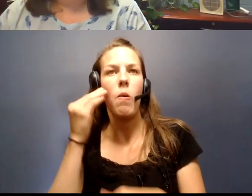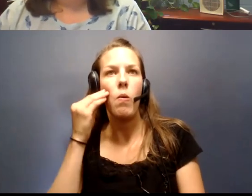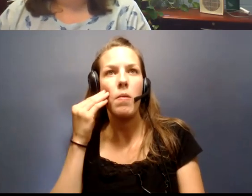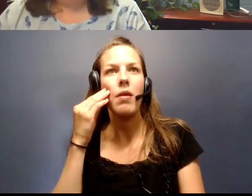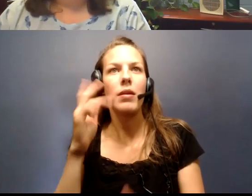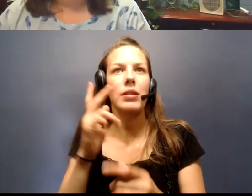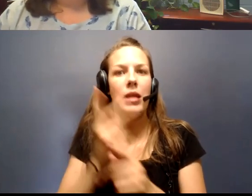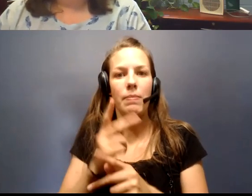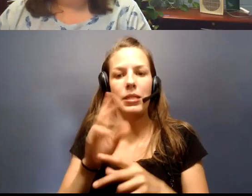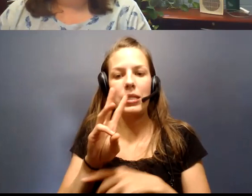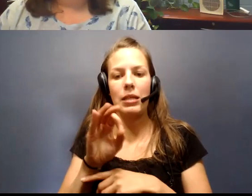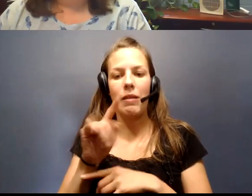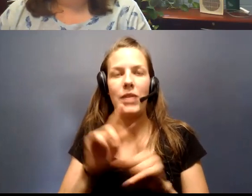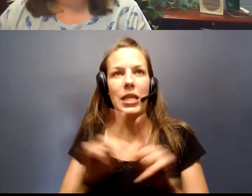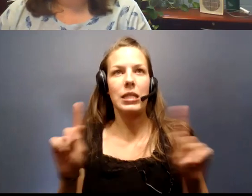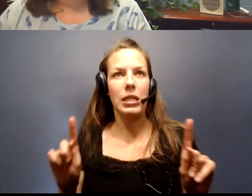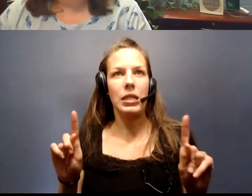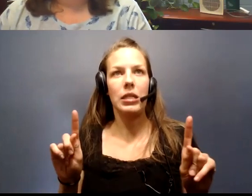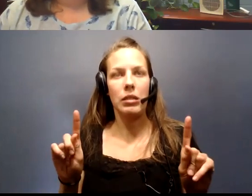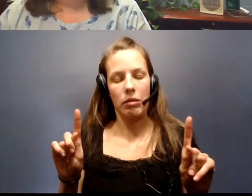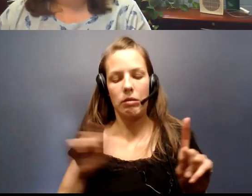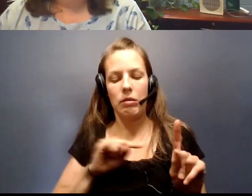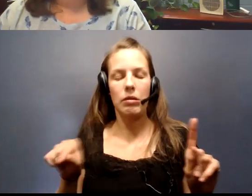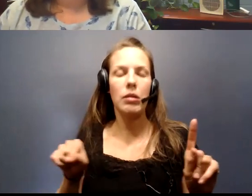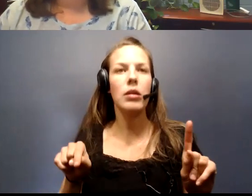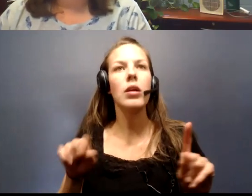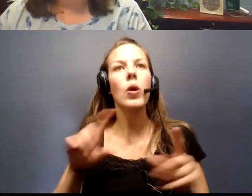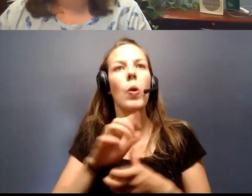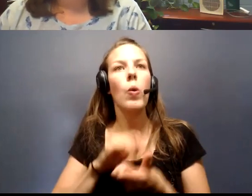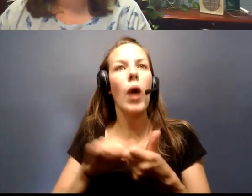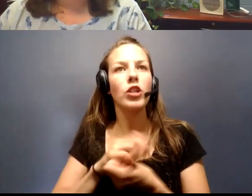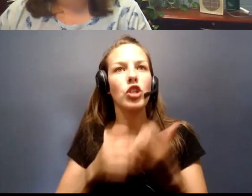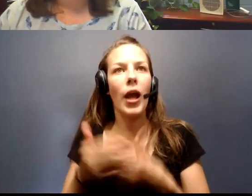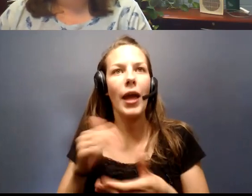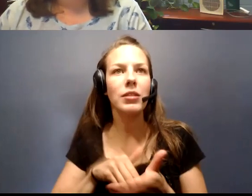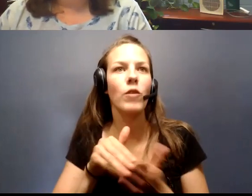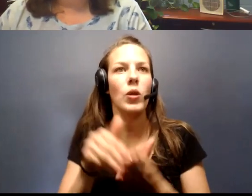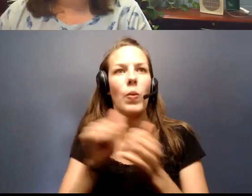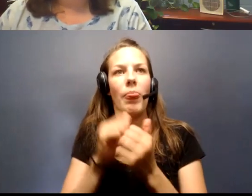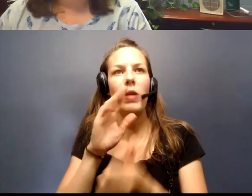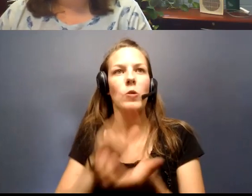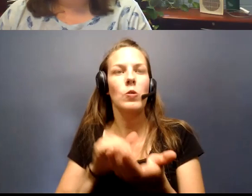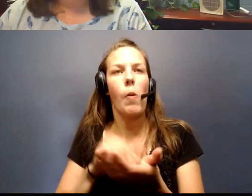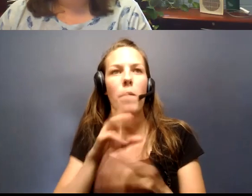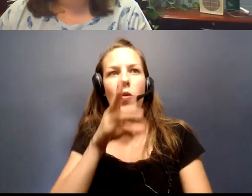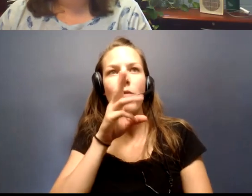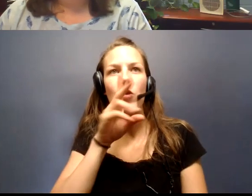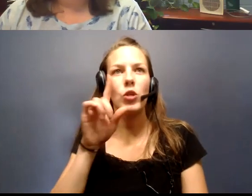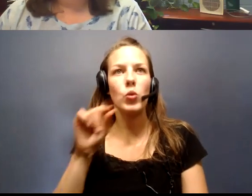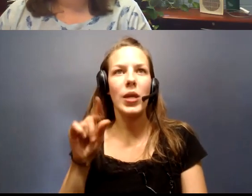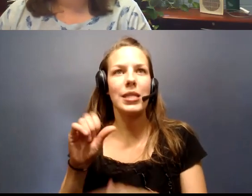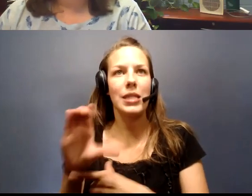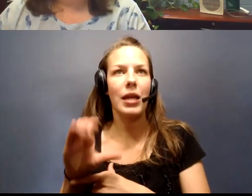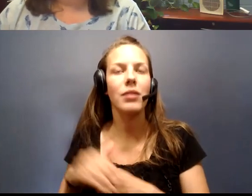at least six feet between you and anyone else. Wash your hands frequently with soap and water for at least 20 seconds,